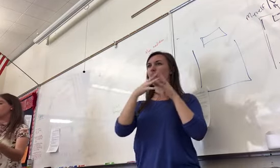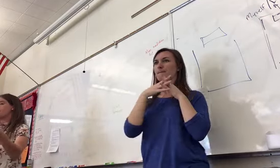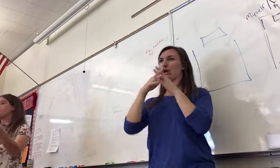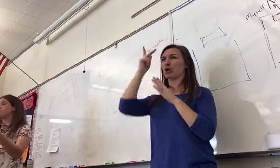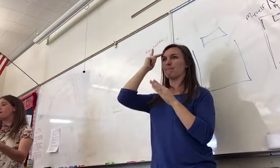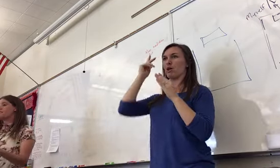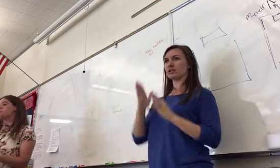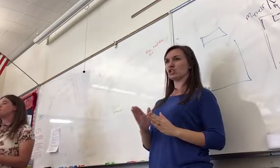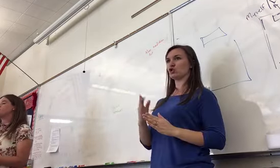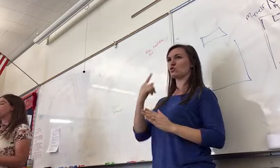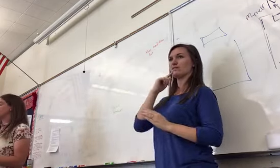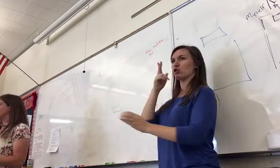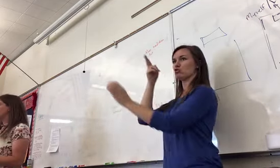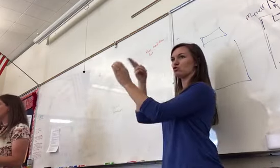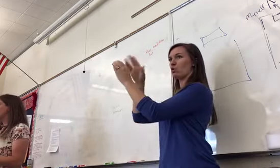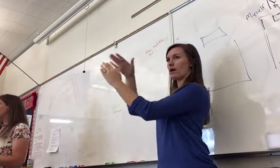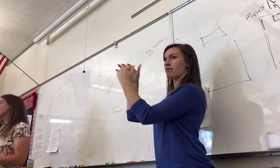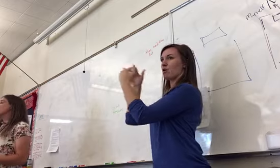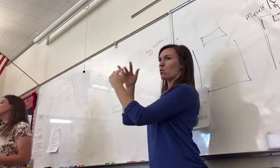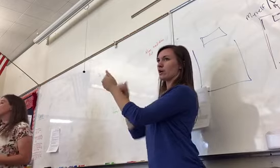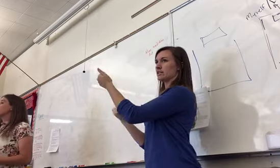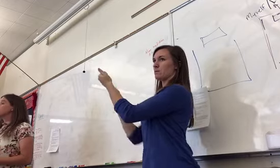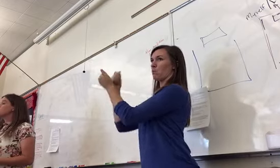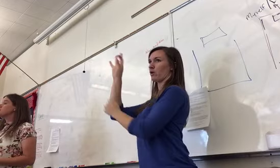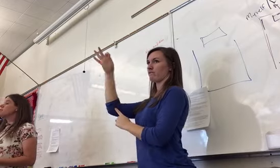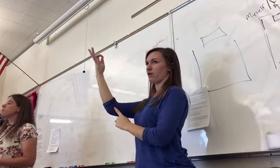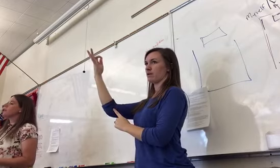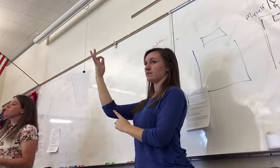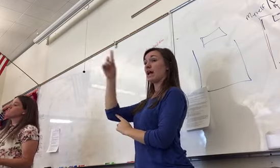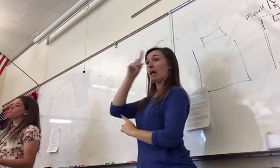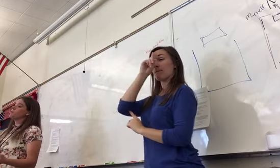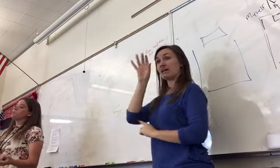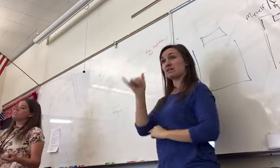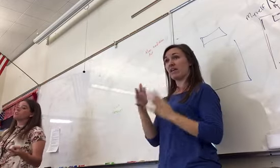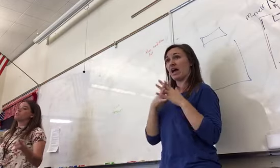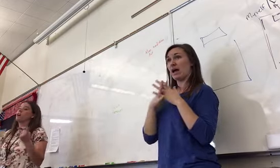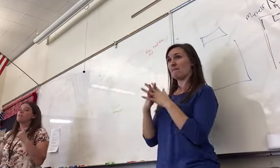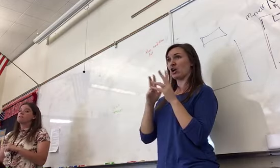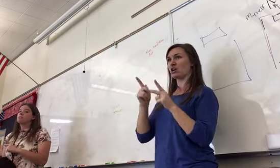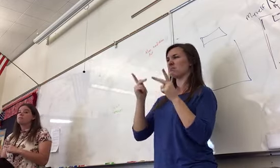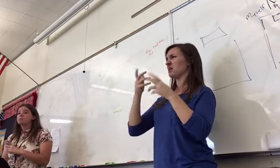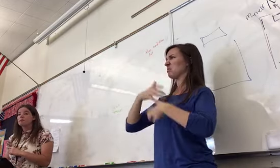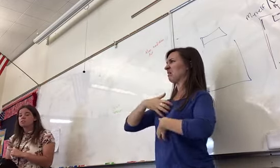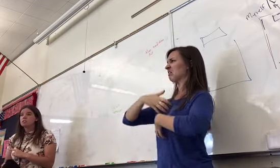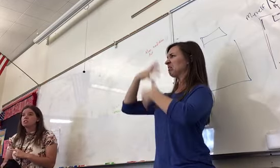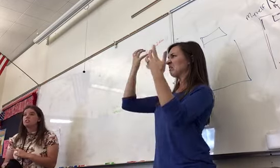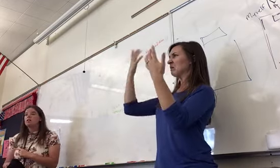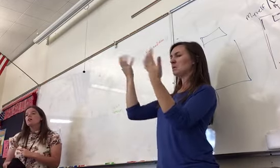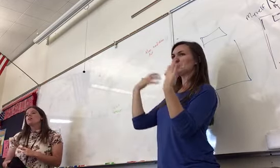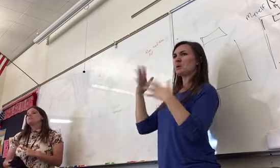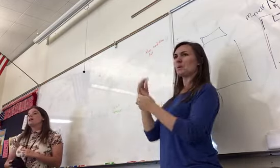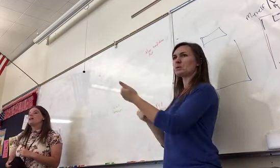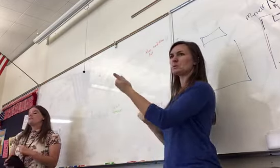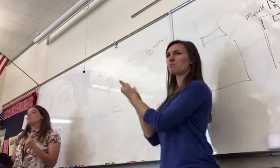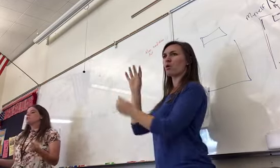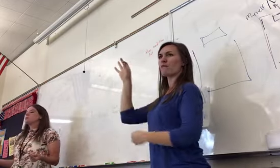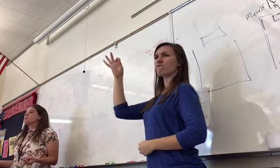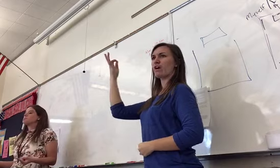and help France win their revolution. Because of this, America is going to be really turned off from the French Revolution. Say, if we're just being